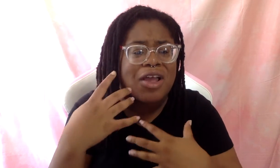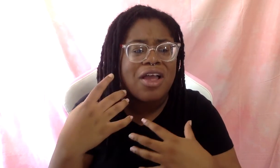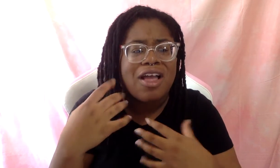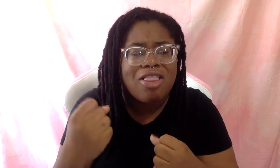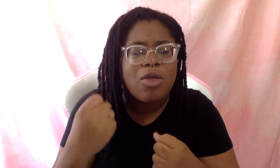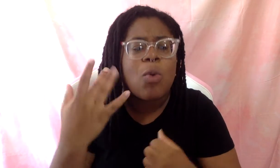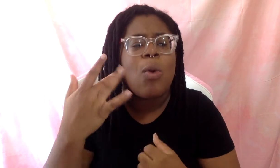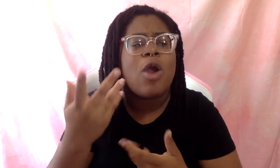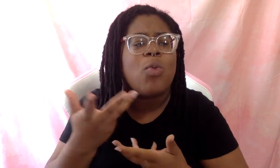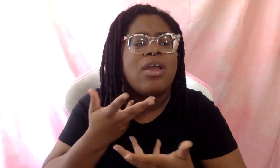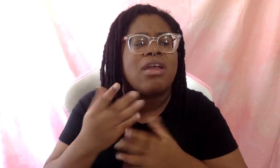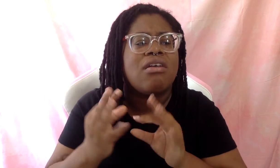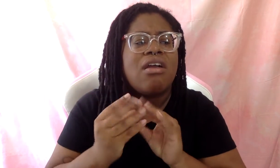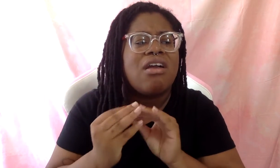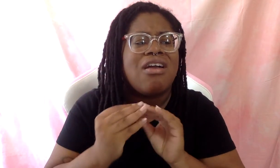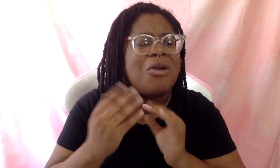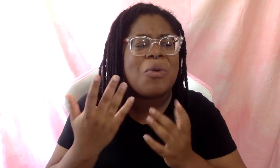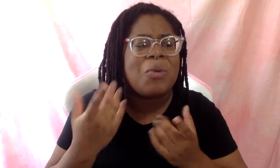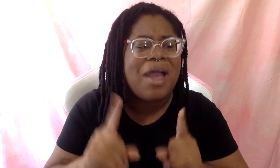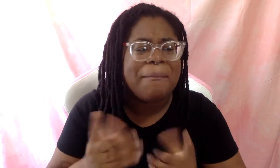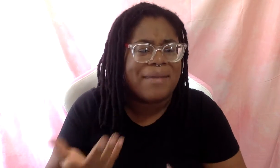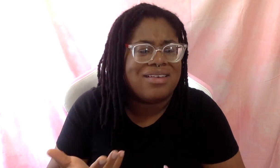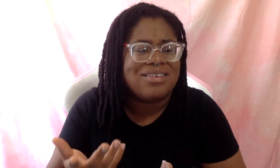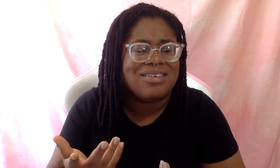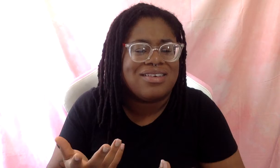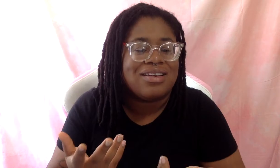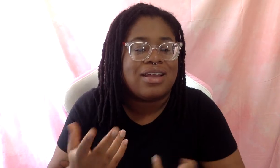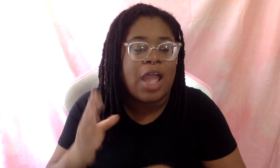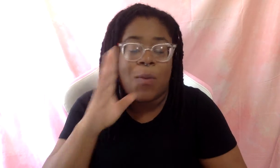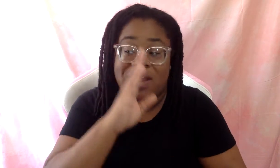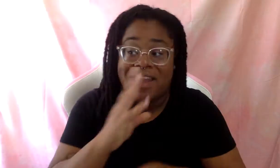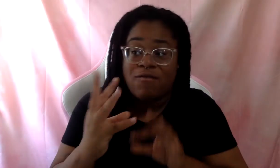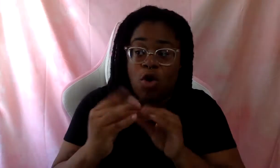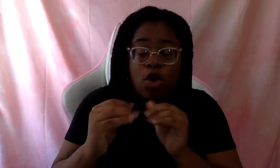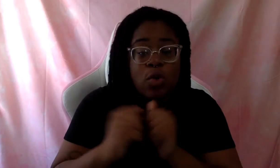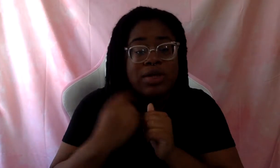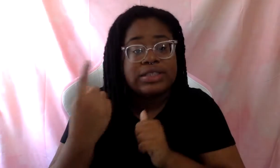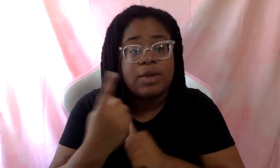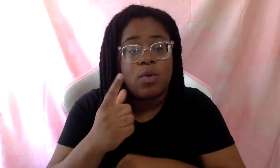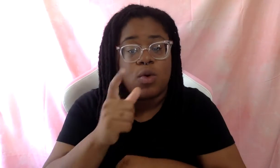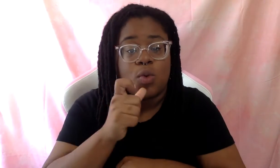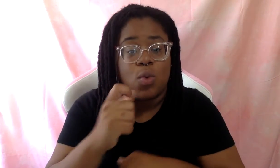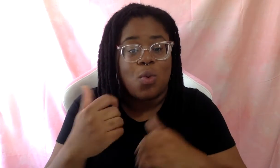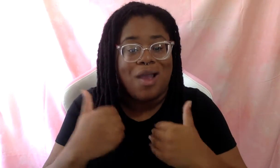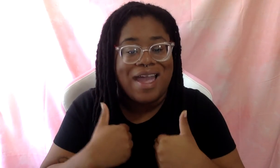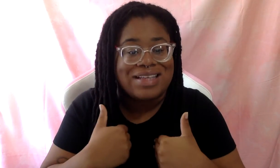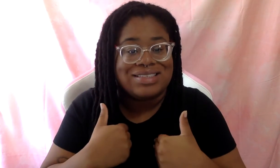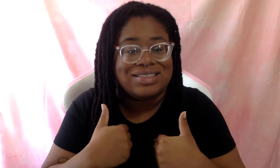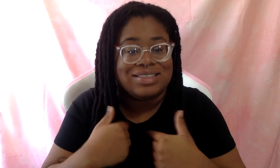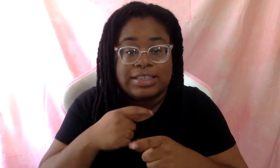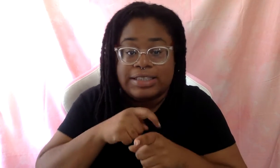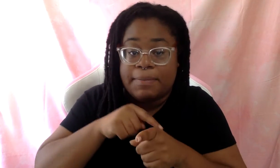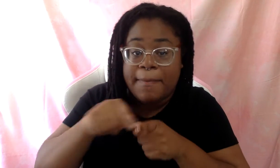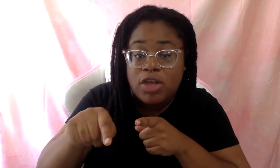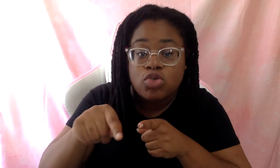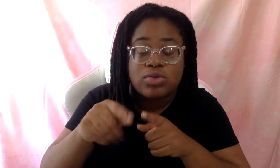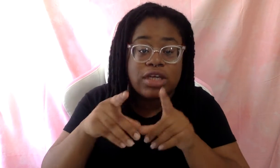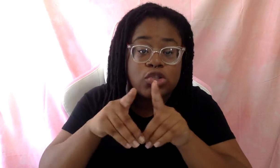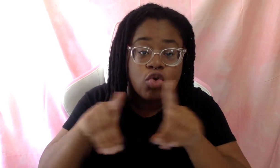here? What's going on? You know what I mean? And the same way I would never argue with someone who has a specialty or expertise in